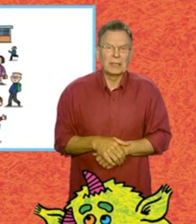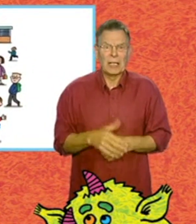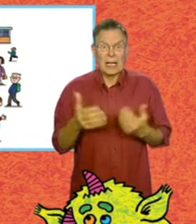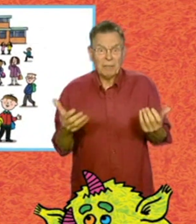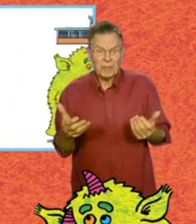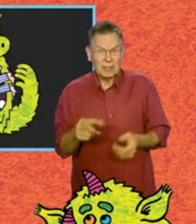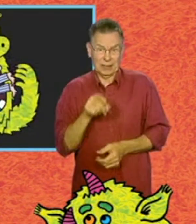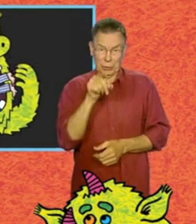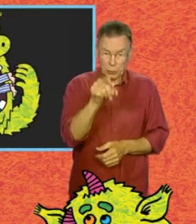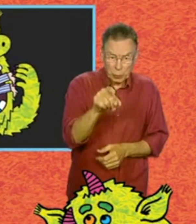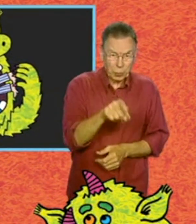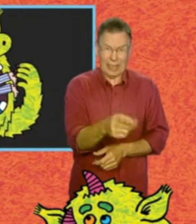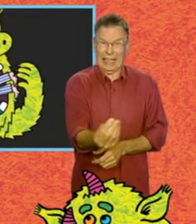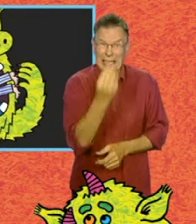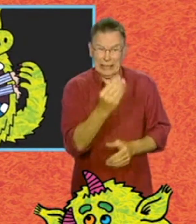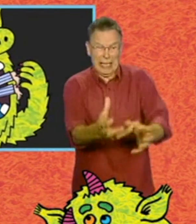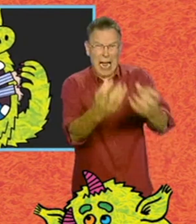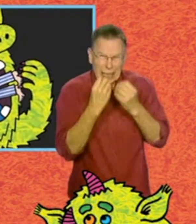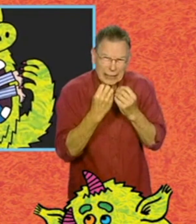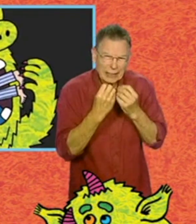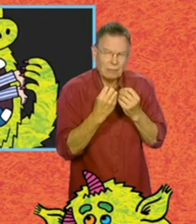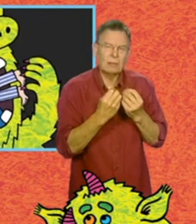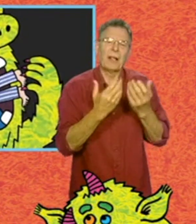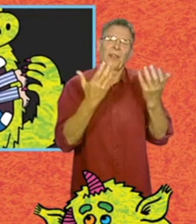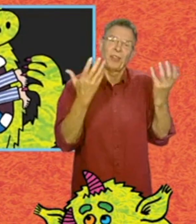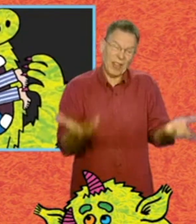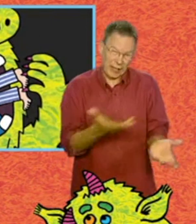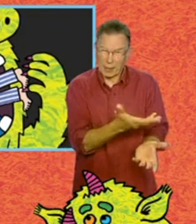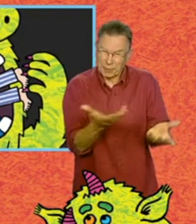If it eats you, that's that.